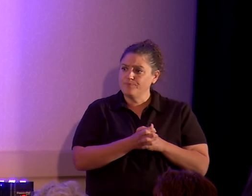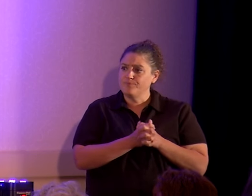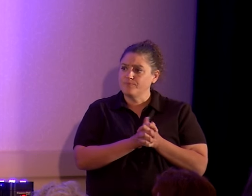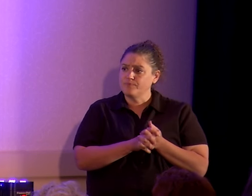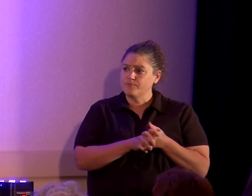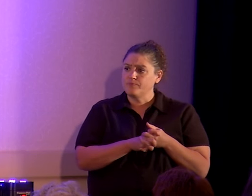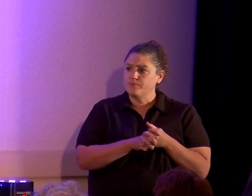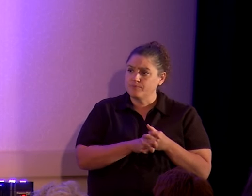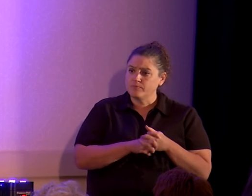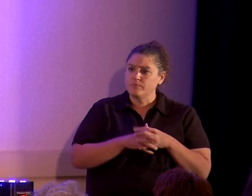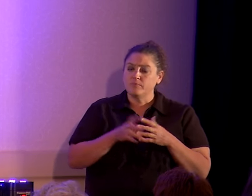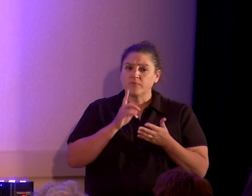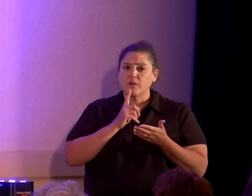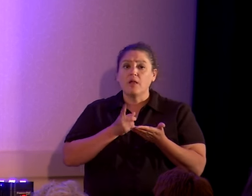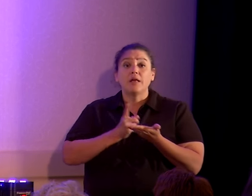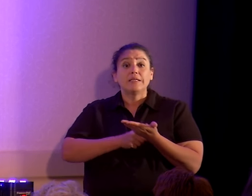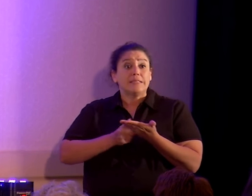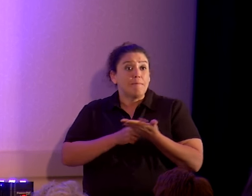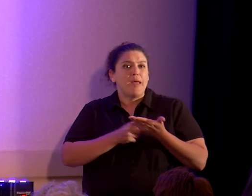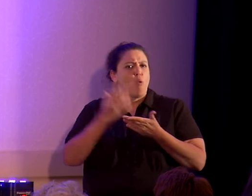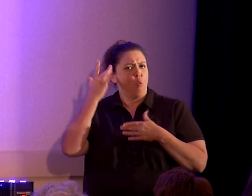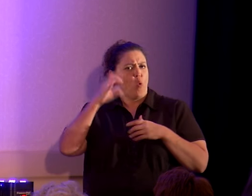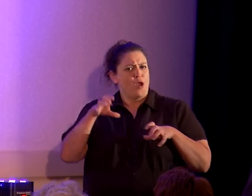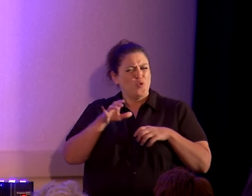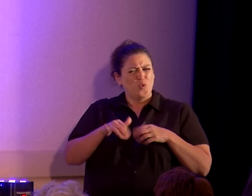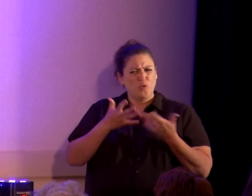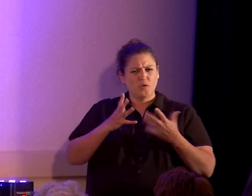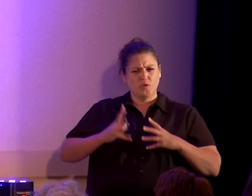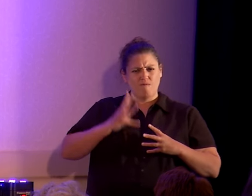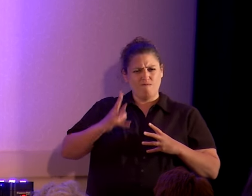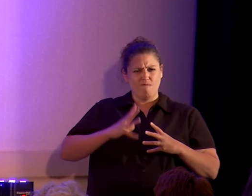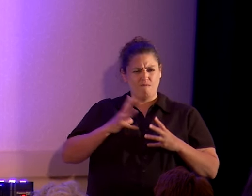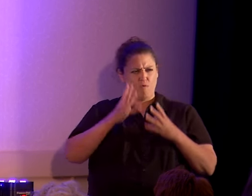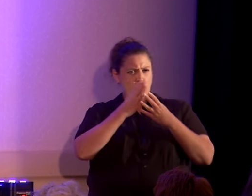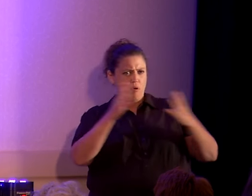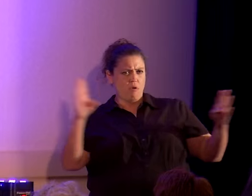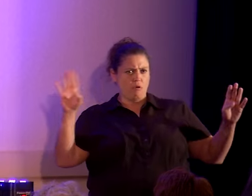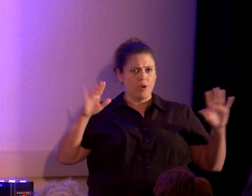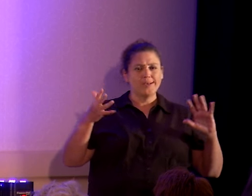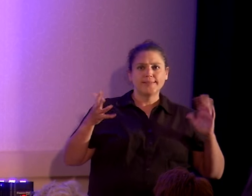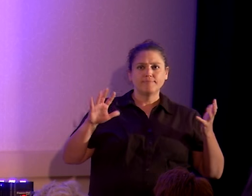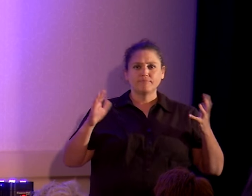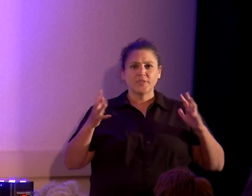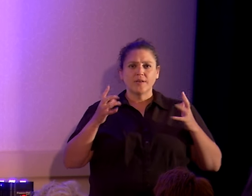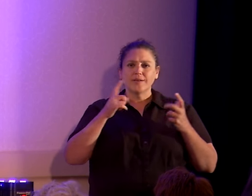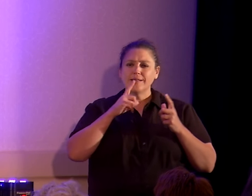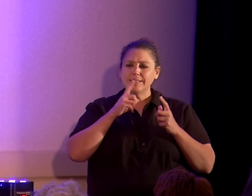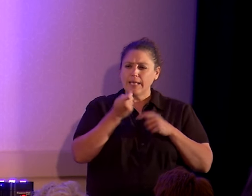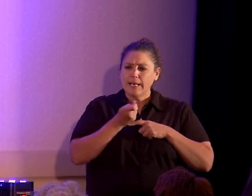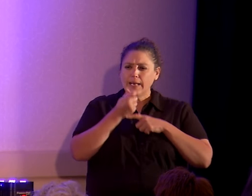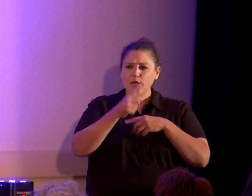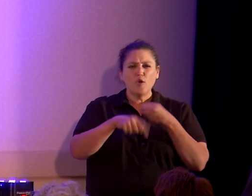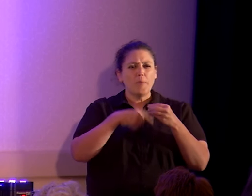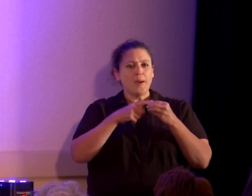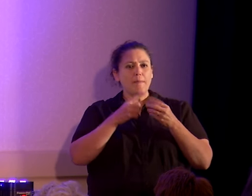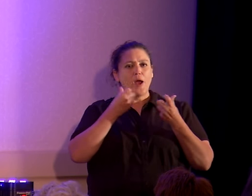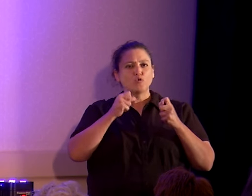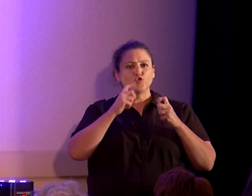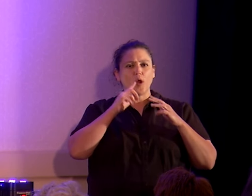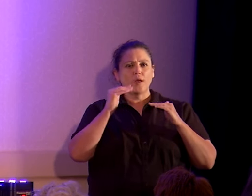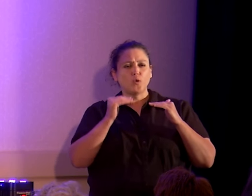Debates. Why would you do these big formal public debates? It's a little bit about kind of rising above the polemics, which I think have their place,